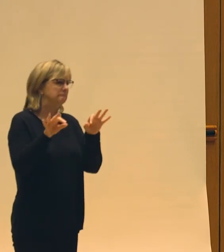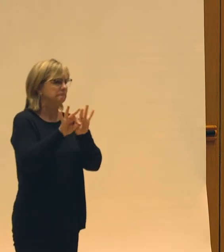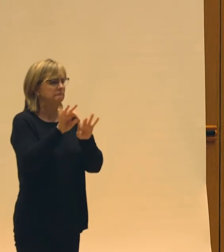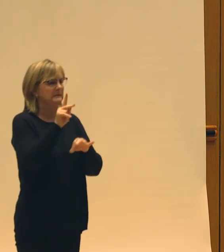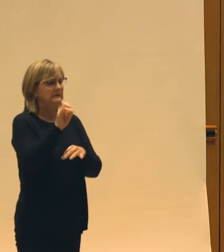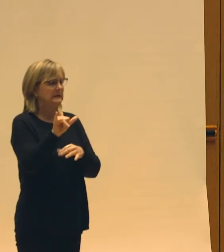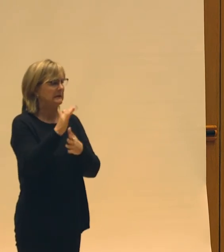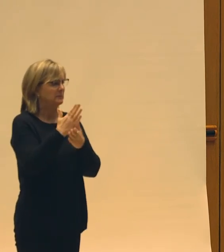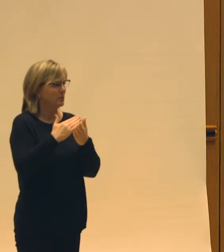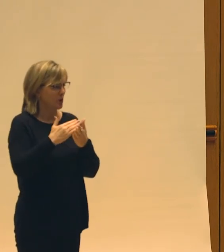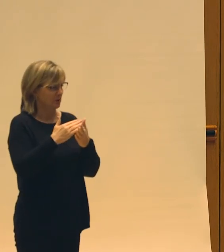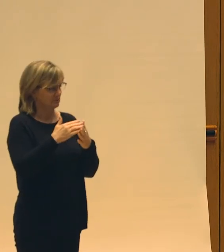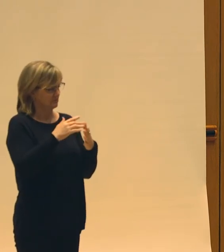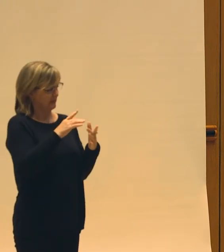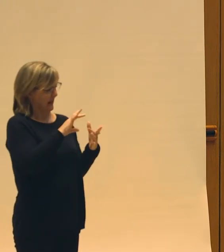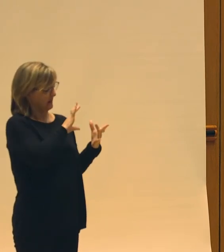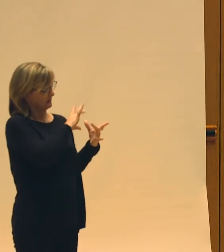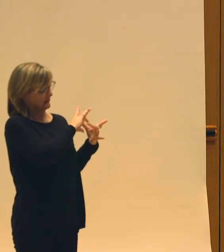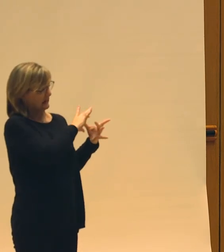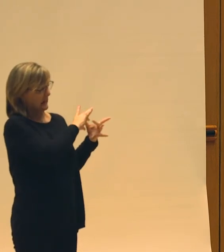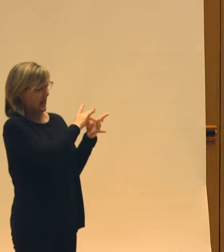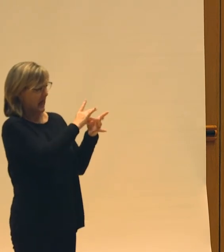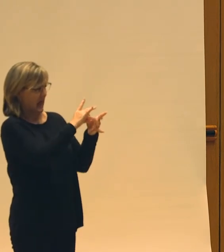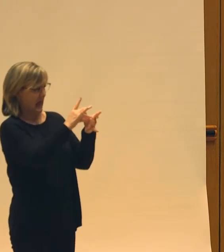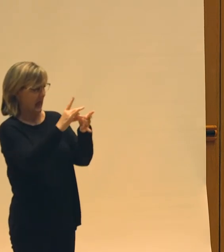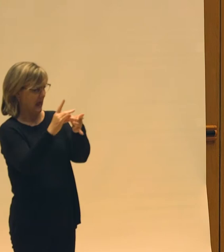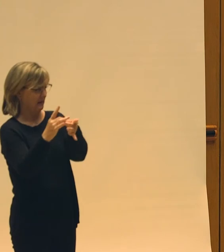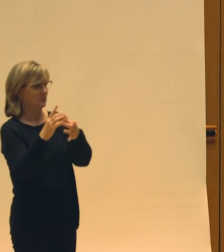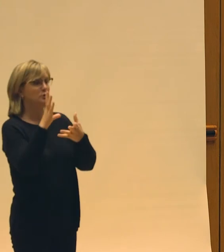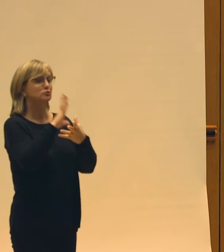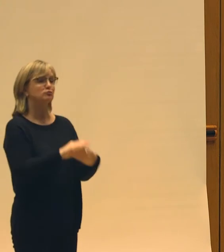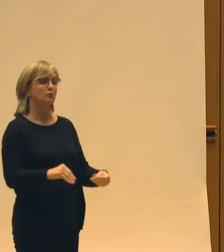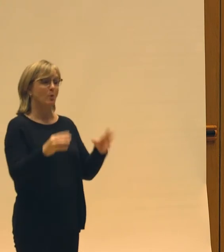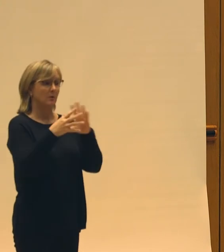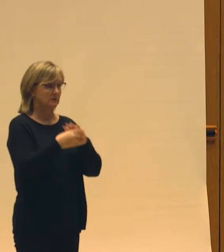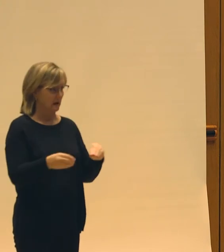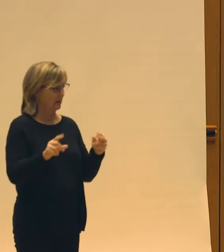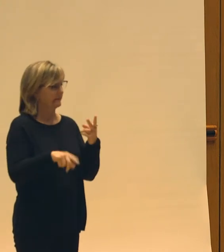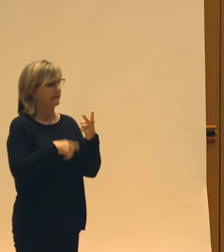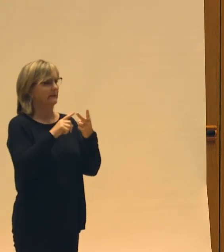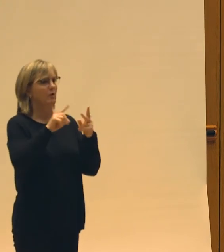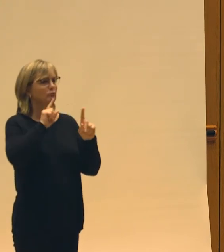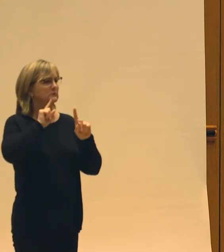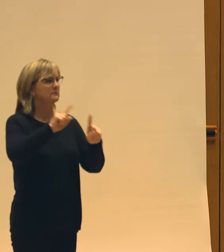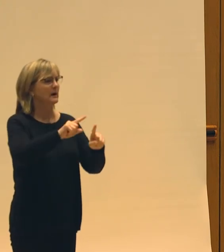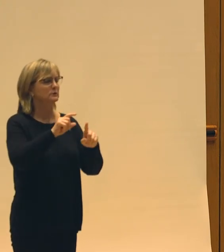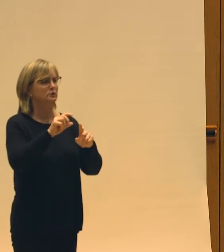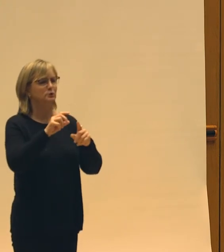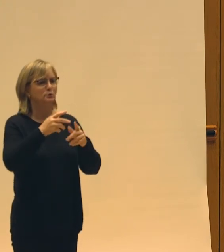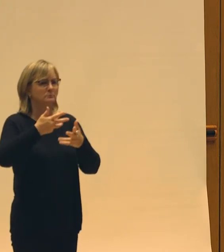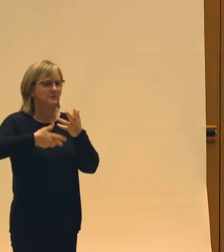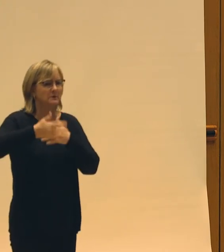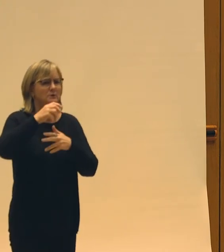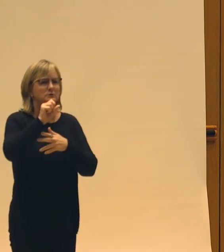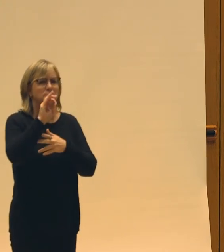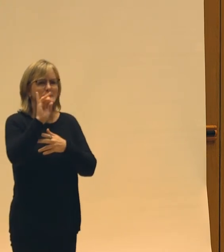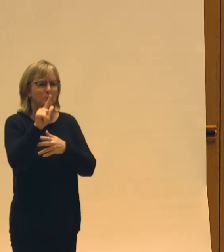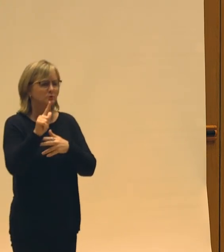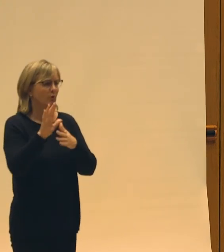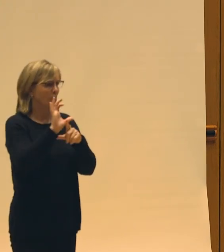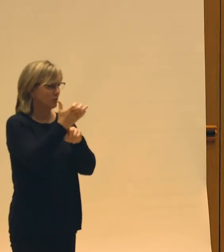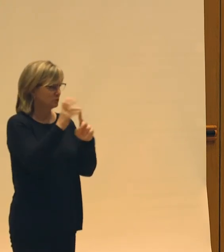strong strands throughout this work? Storytelling was one of them. Responding to social and cultural issues was another.